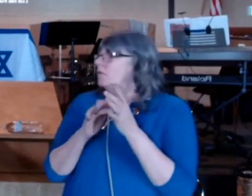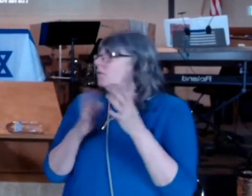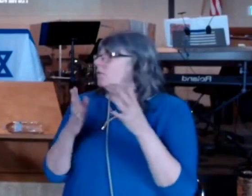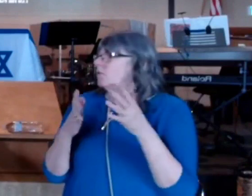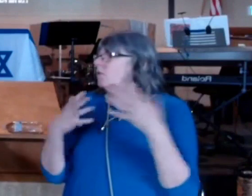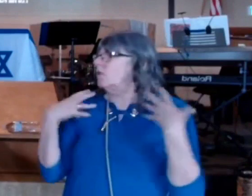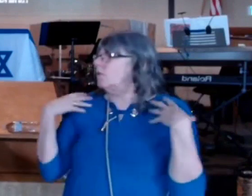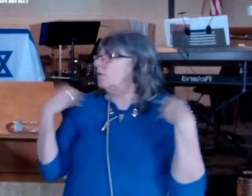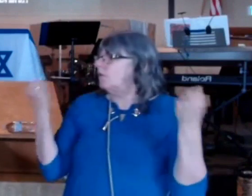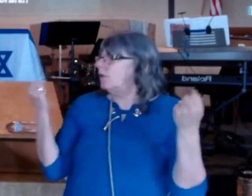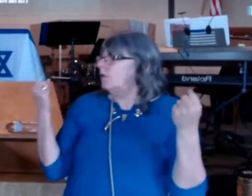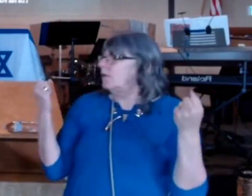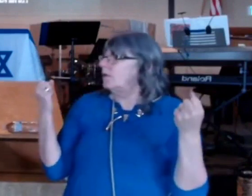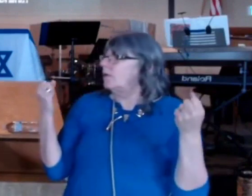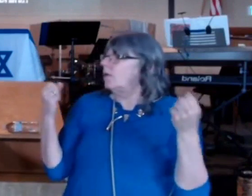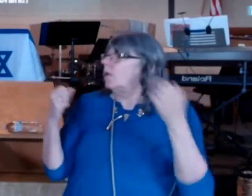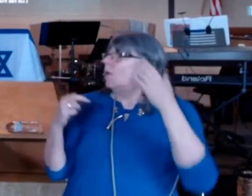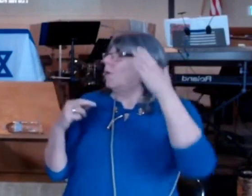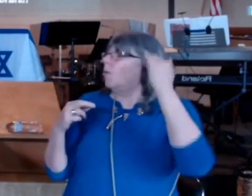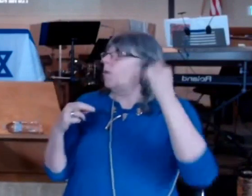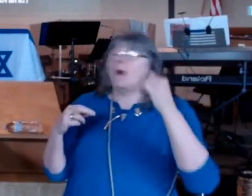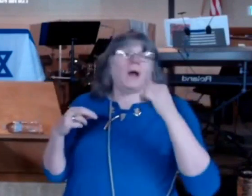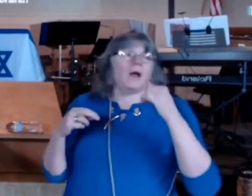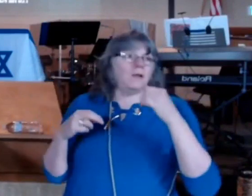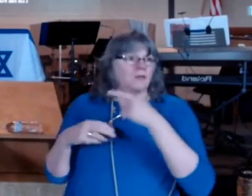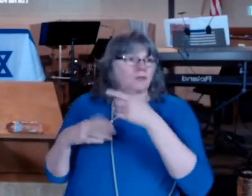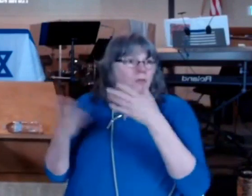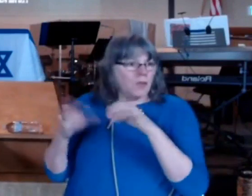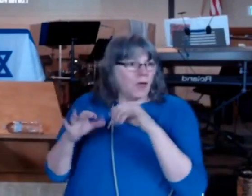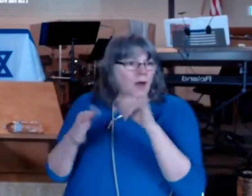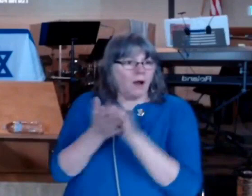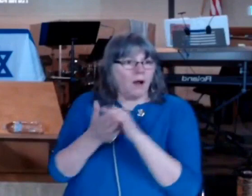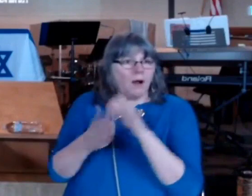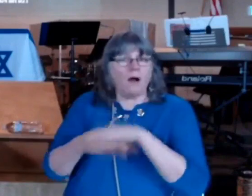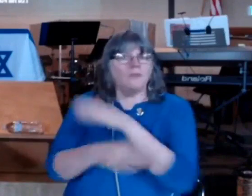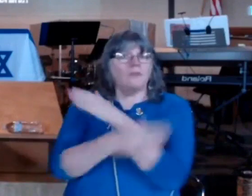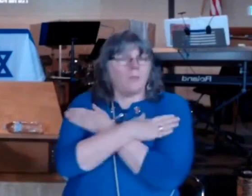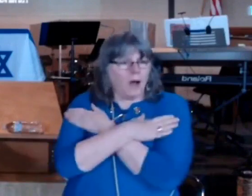said why do that on Shabbat I said oh really you're asking me that